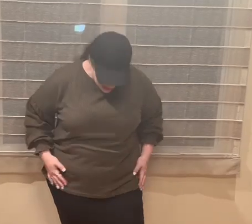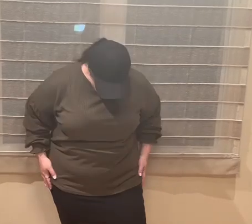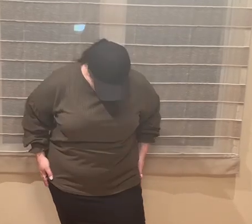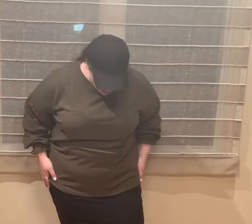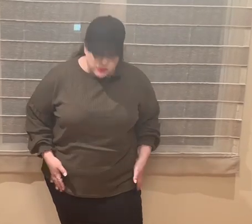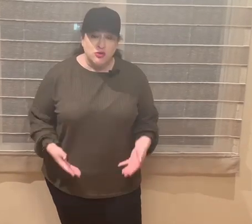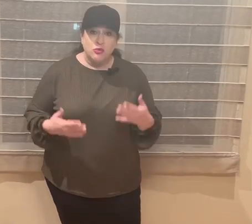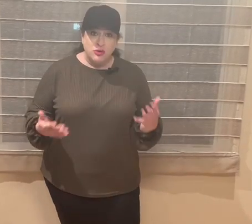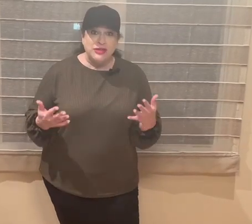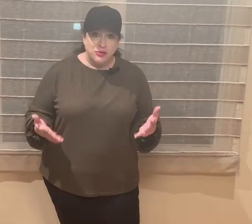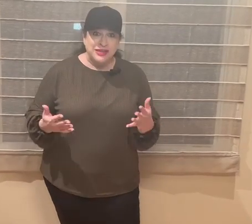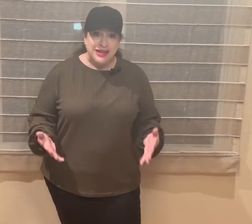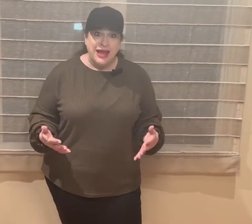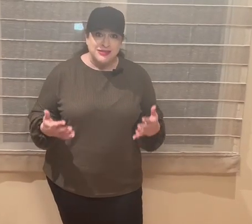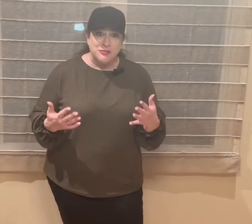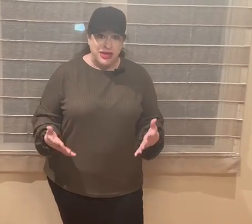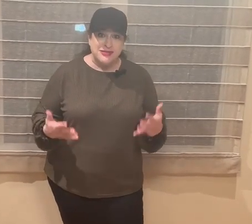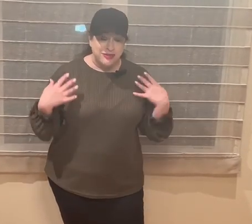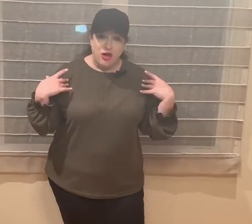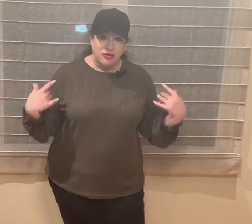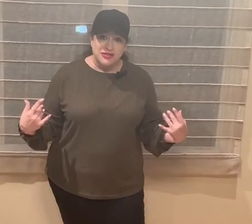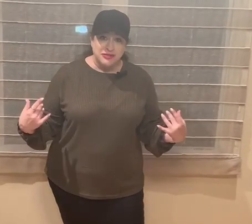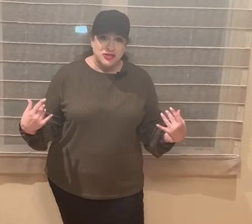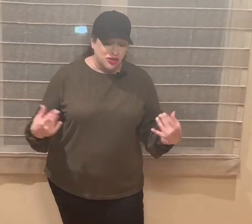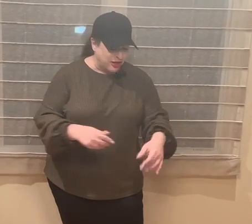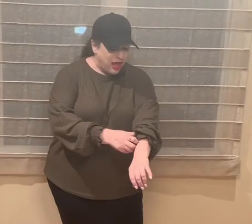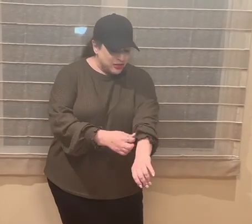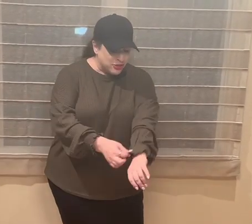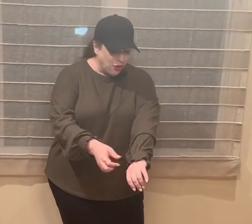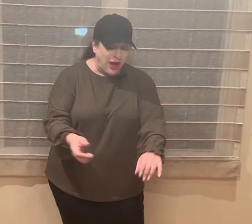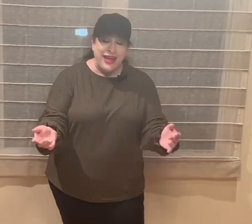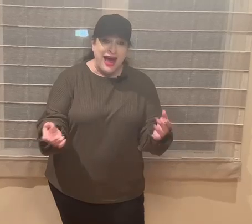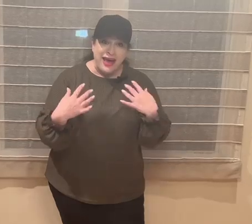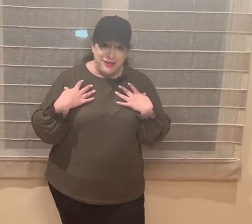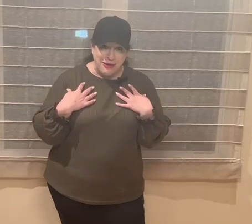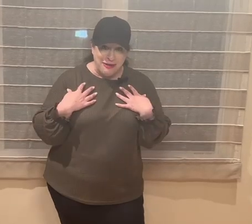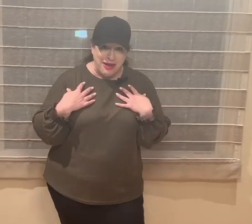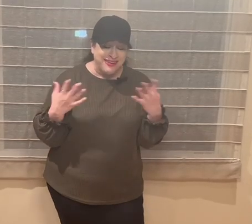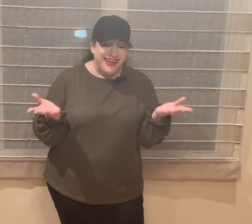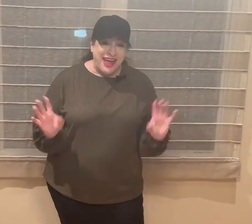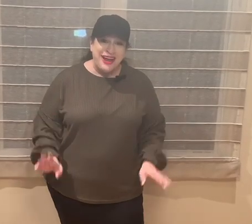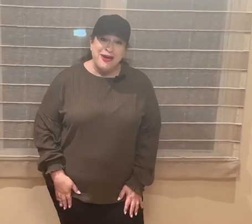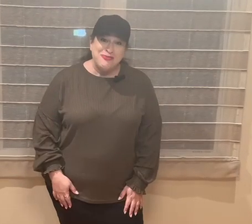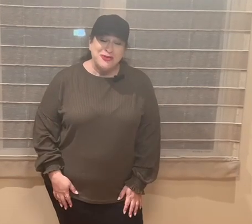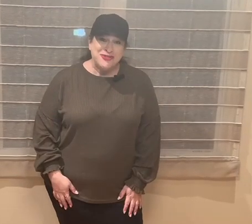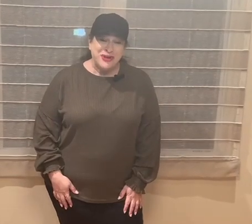to a really, really nice basic long sleeve shirt. So I highly recommend and I hope you enjoy.